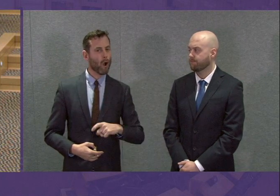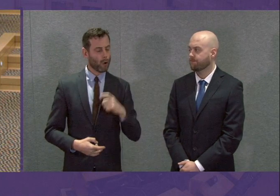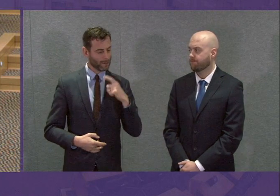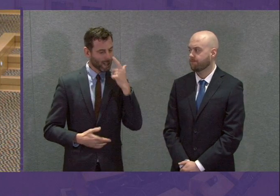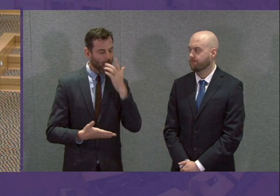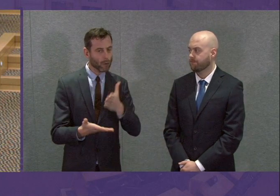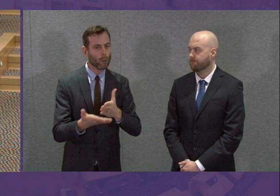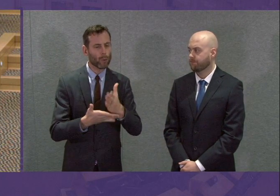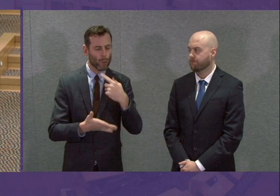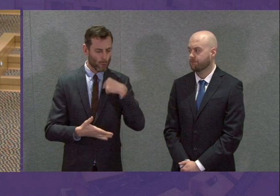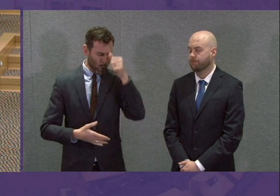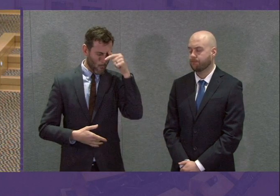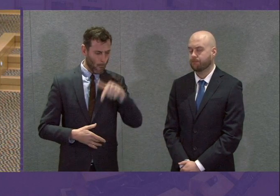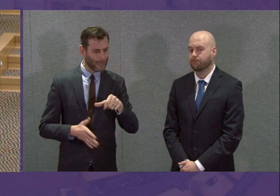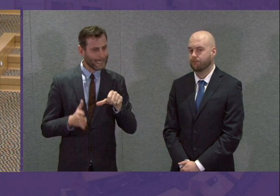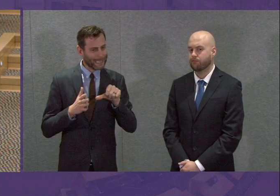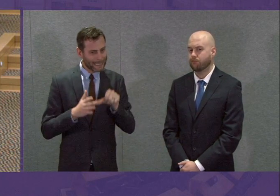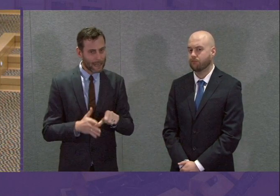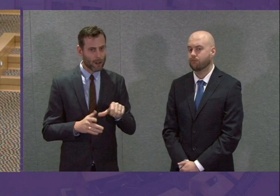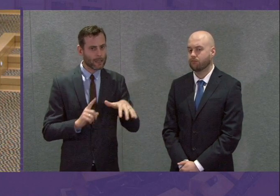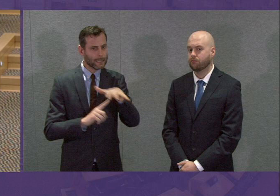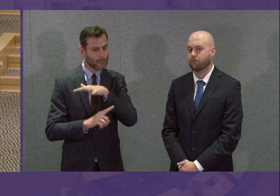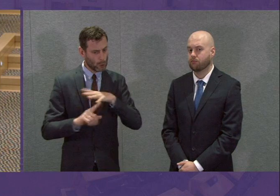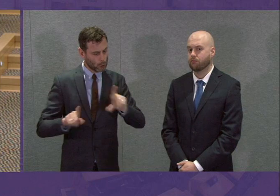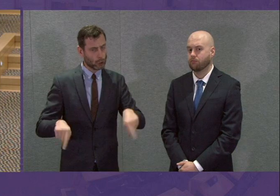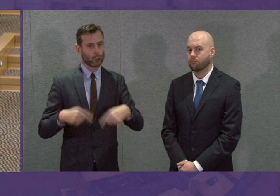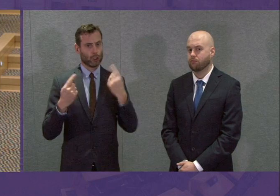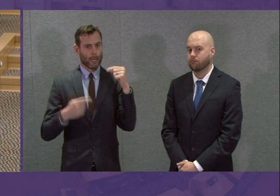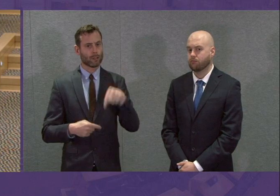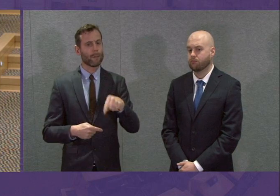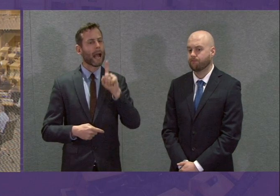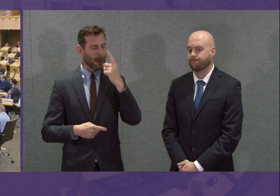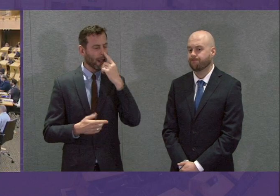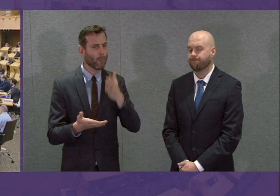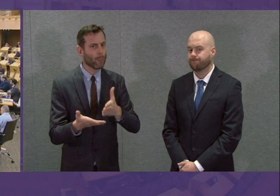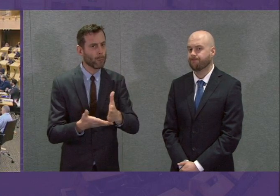and challenging this situation is, that the country will be able to get through it.